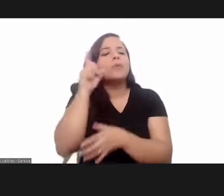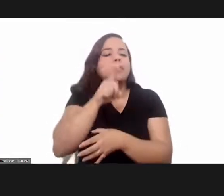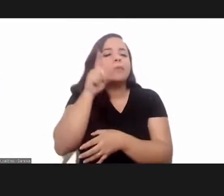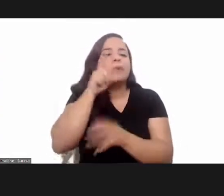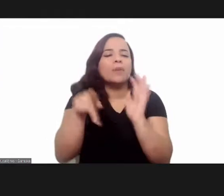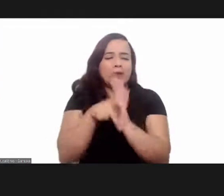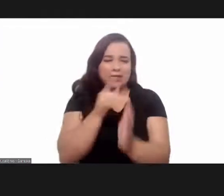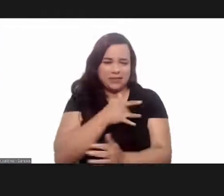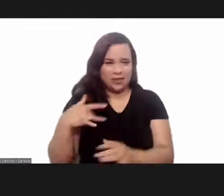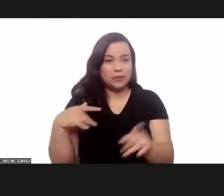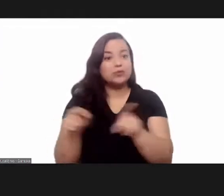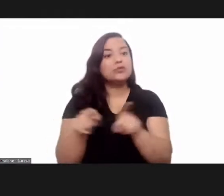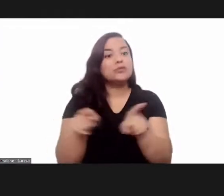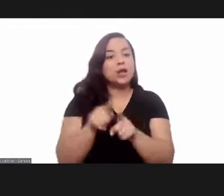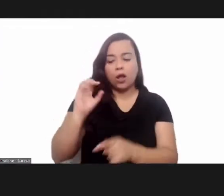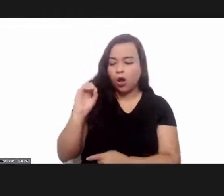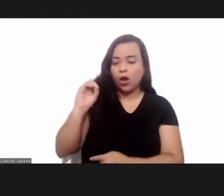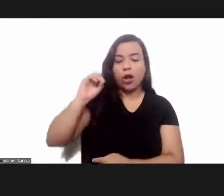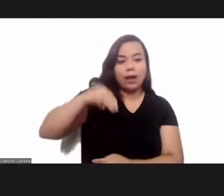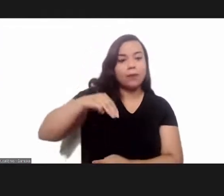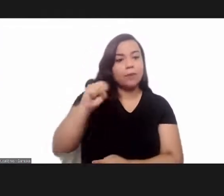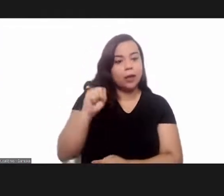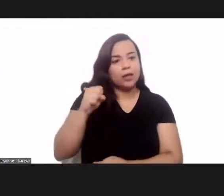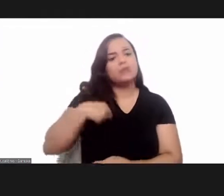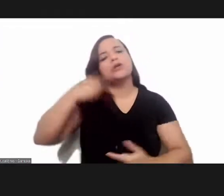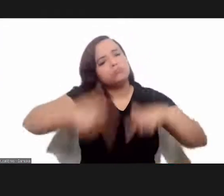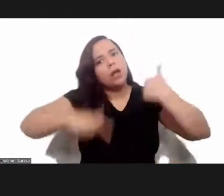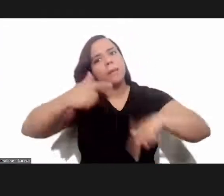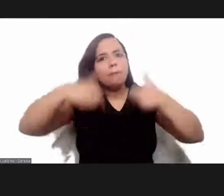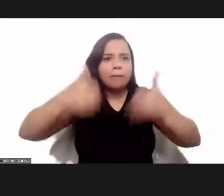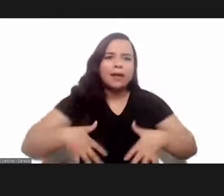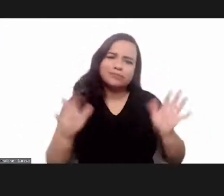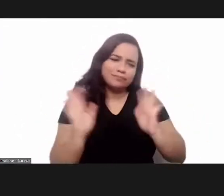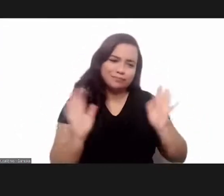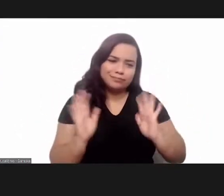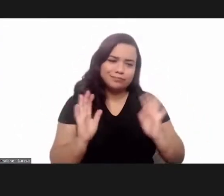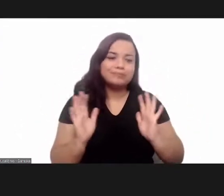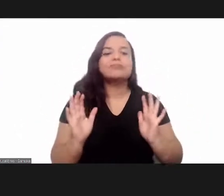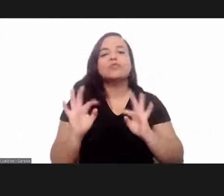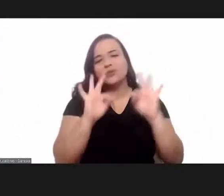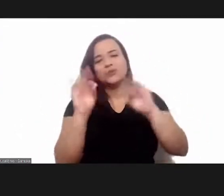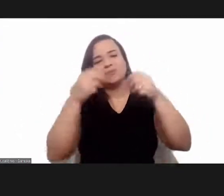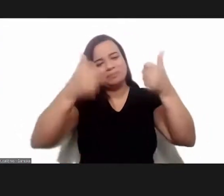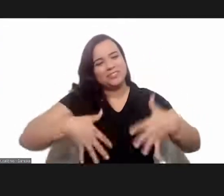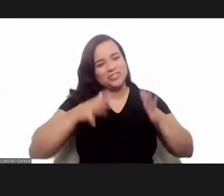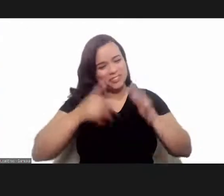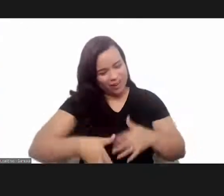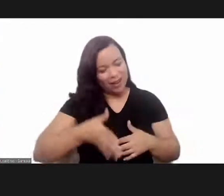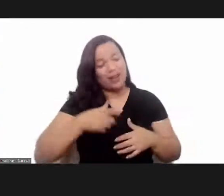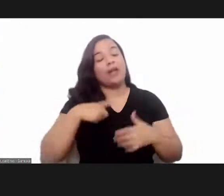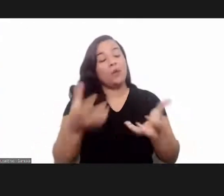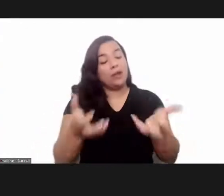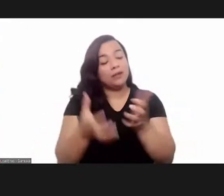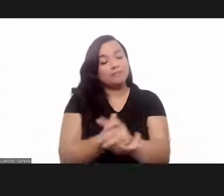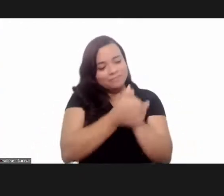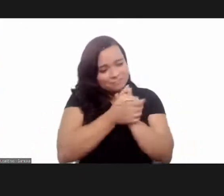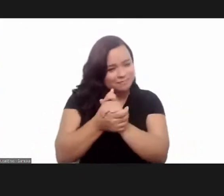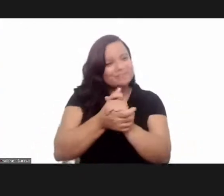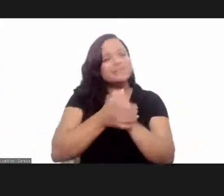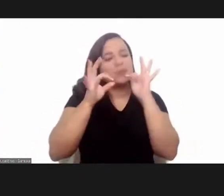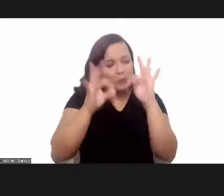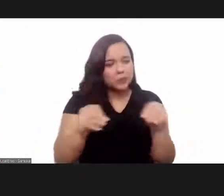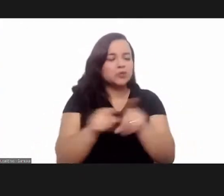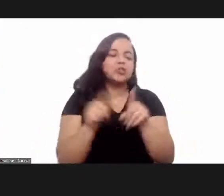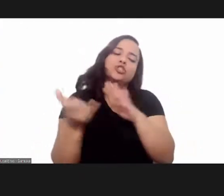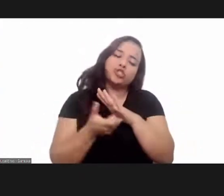i am not going to repeat everything that's been said i would like to again greet the and salute the organizers the hospital